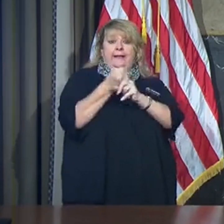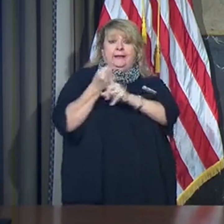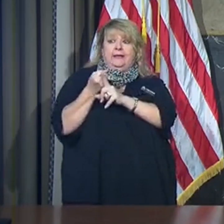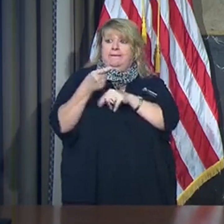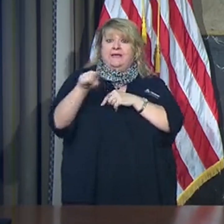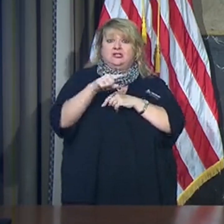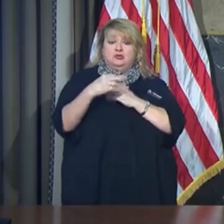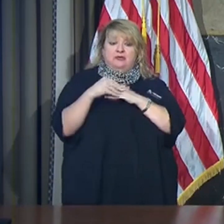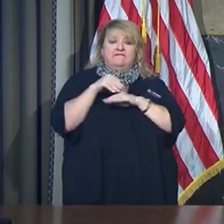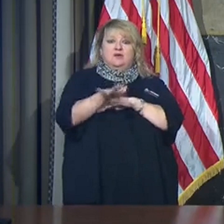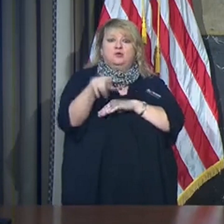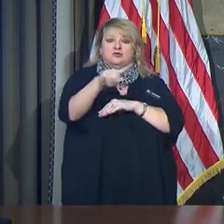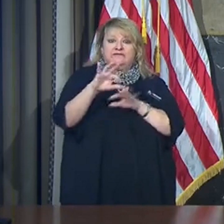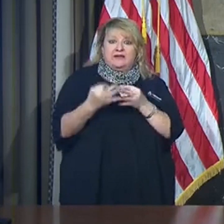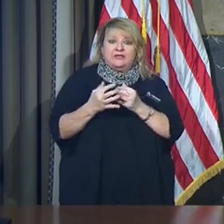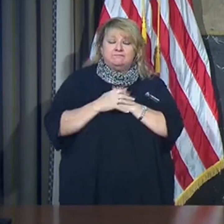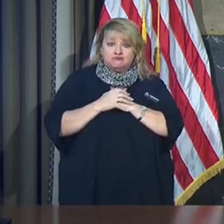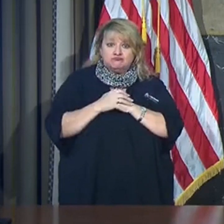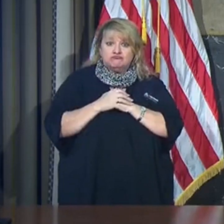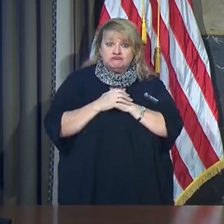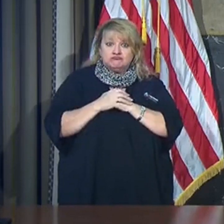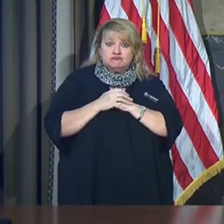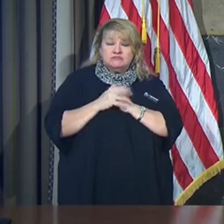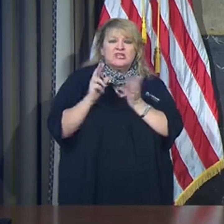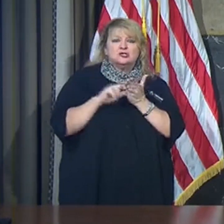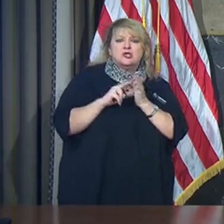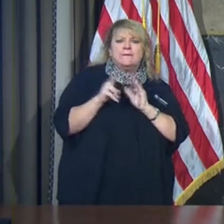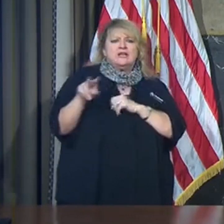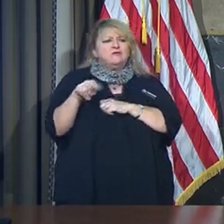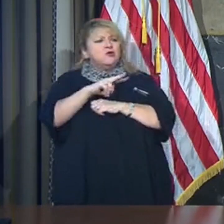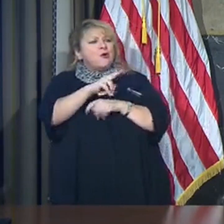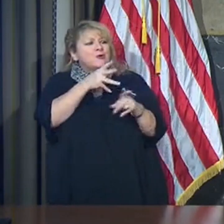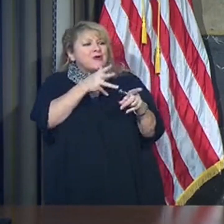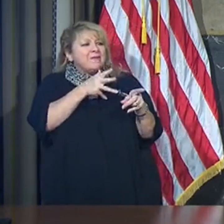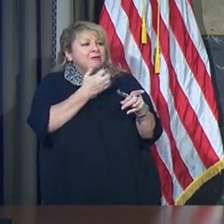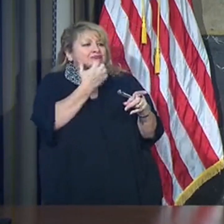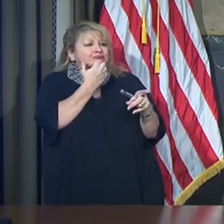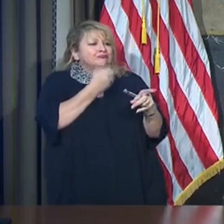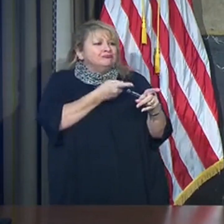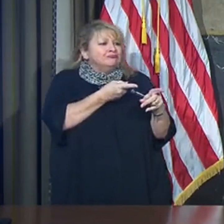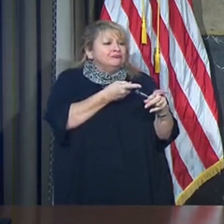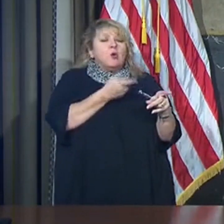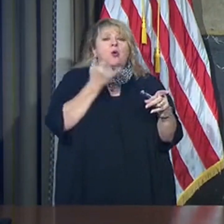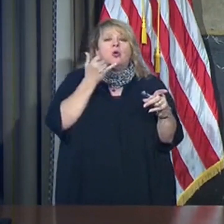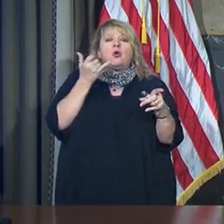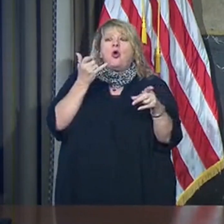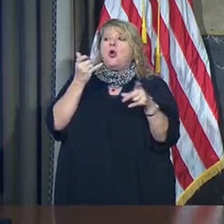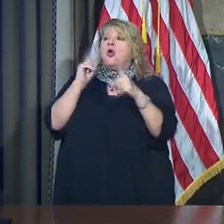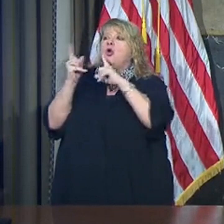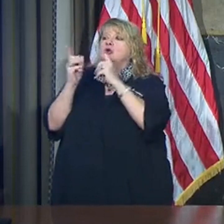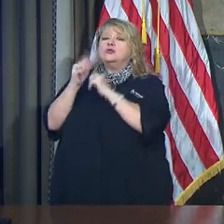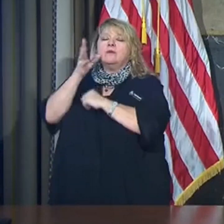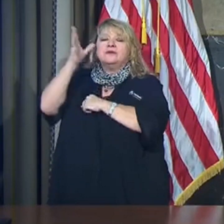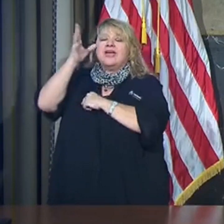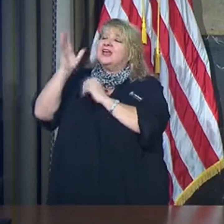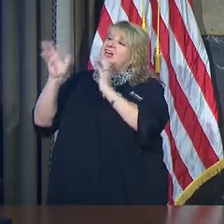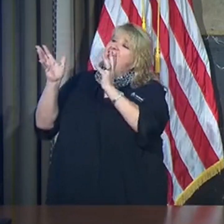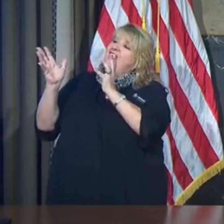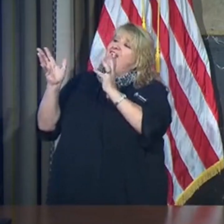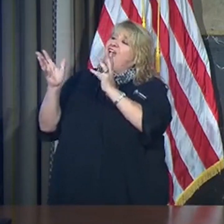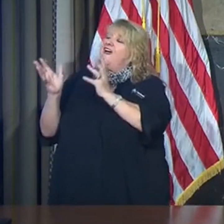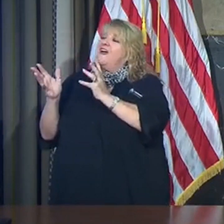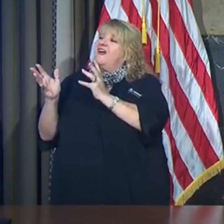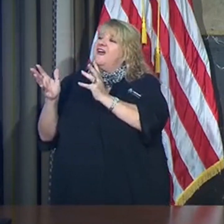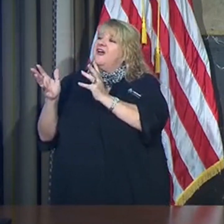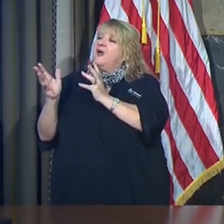As I say that, that means that if you look across at your grandmother or you have a phone conversation with your parent, you have to think